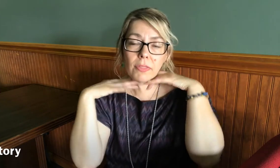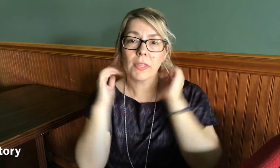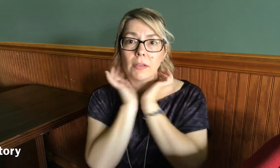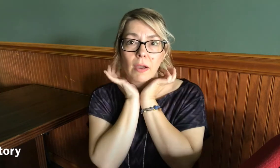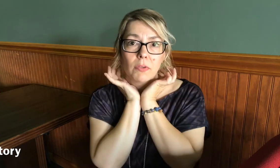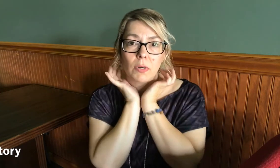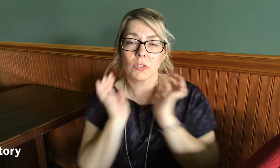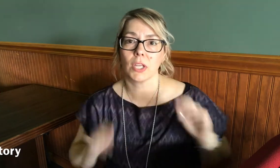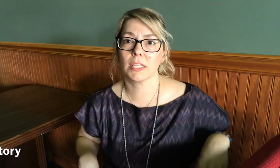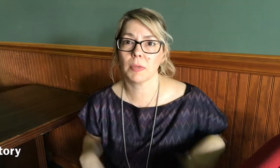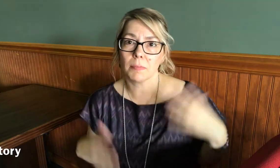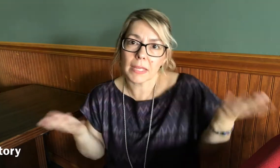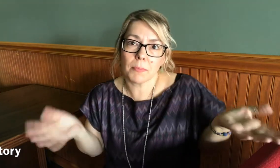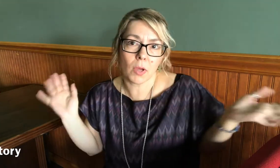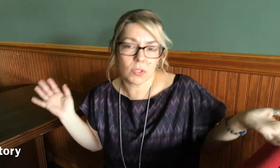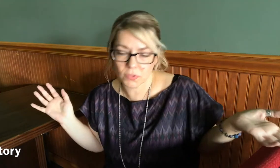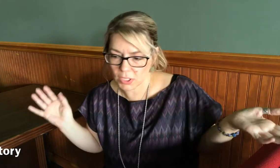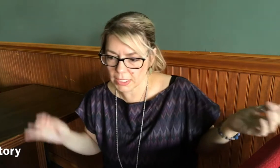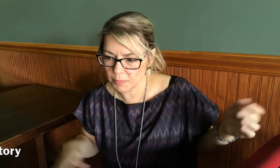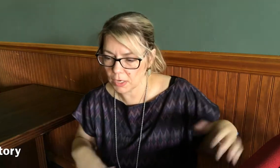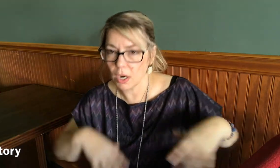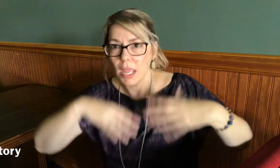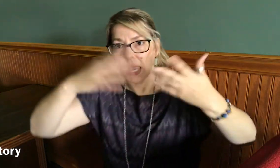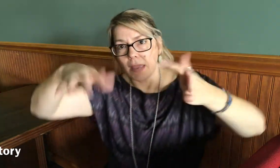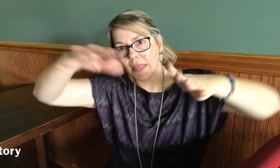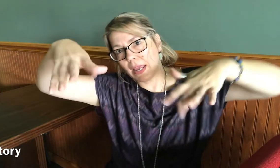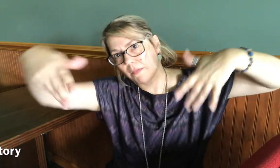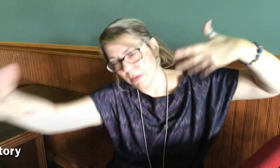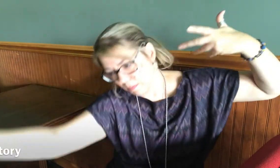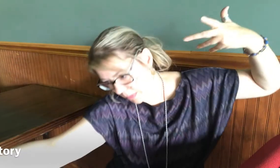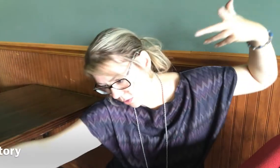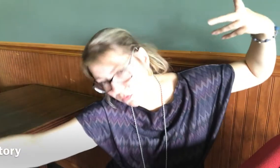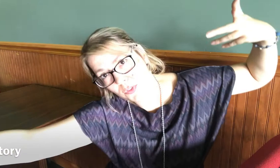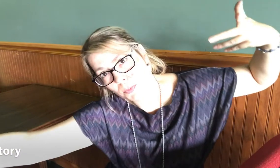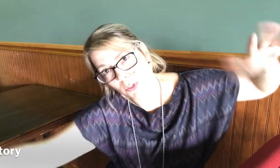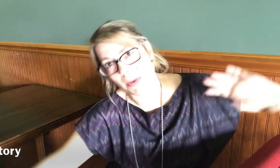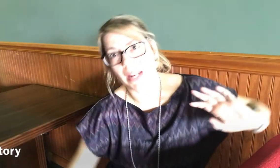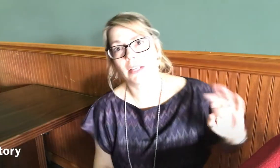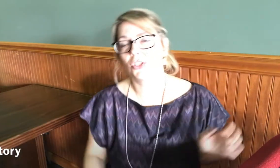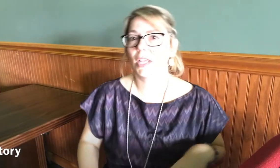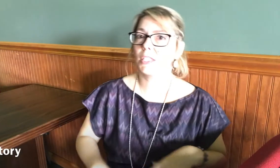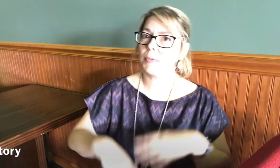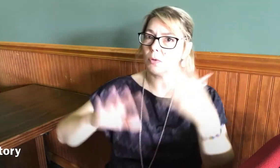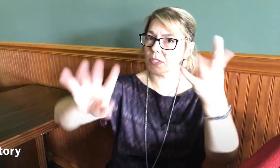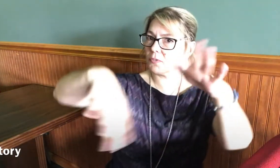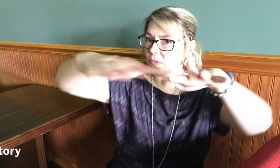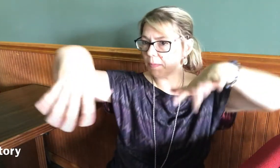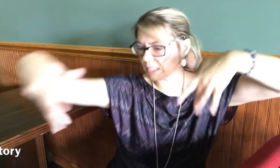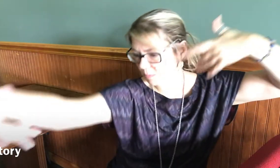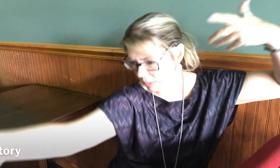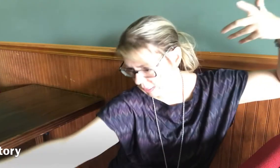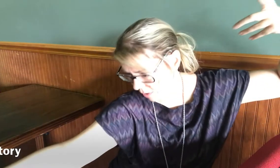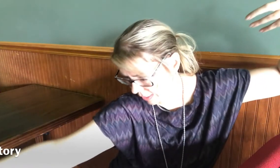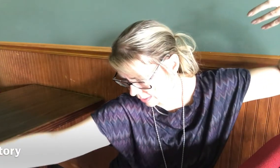thing however you want to do Shakespeare make a pose for Shakespeare and then have him be super dramatic Shakespeare was a famous playwright